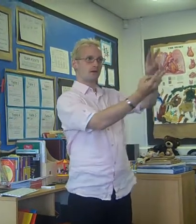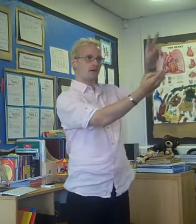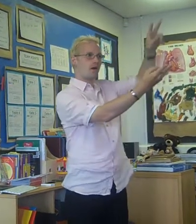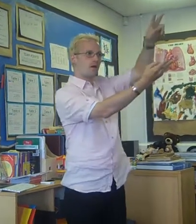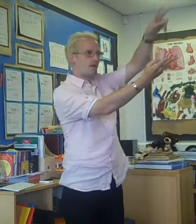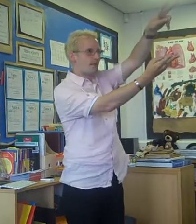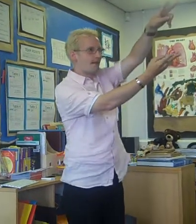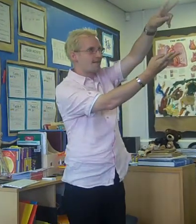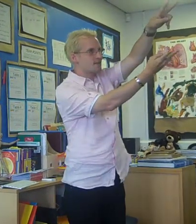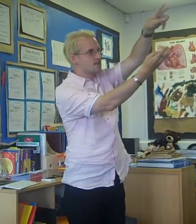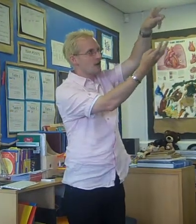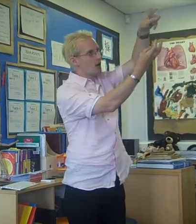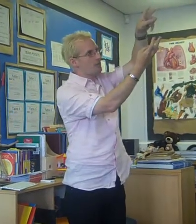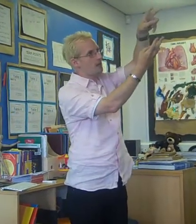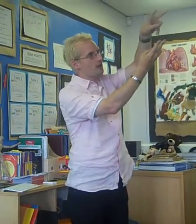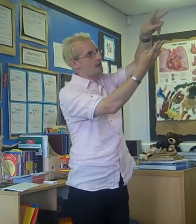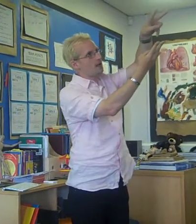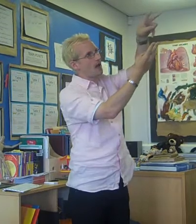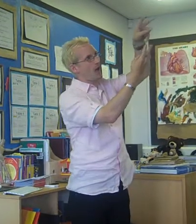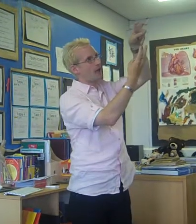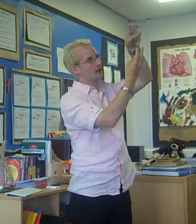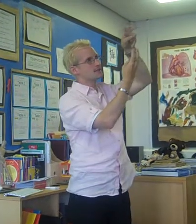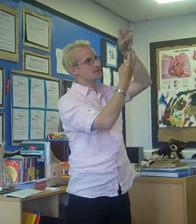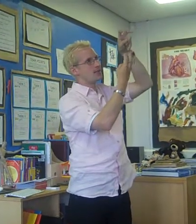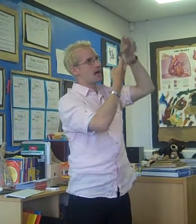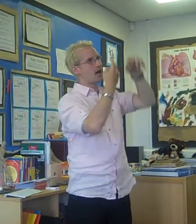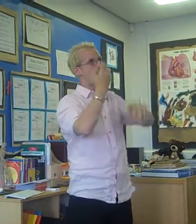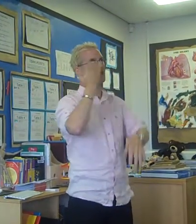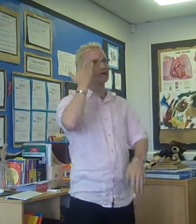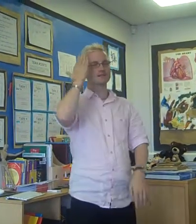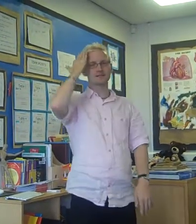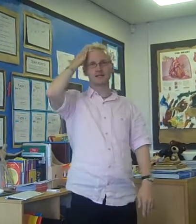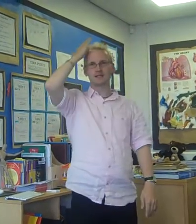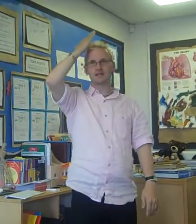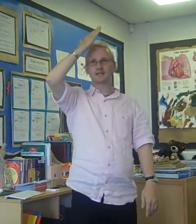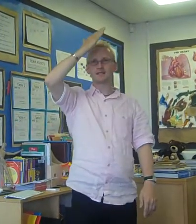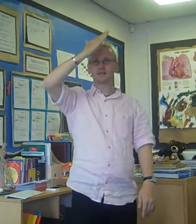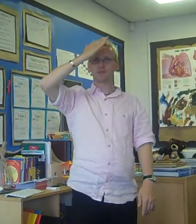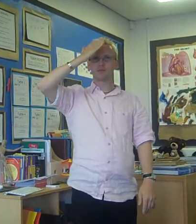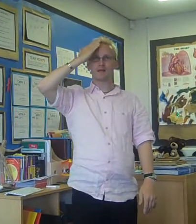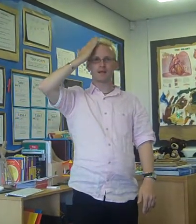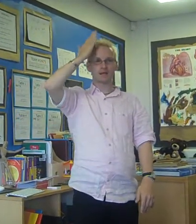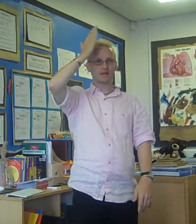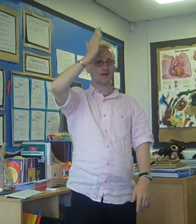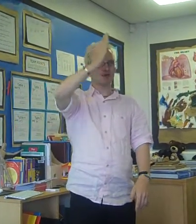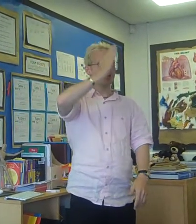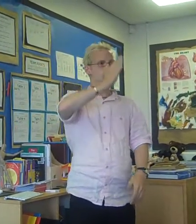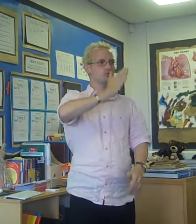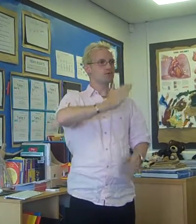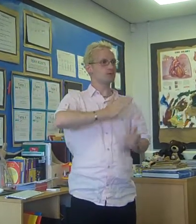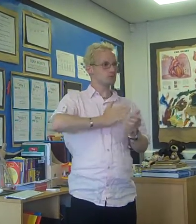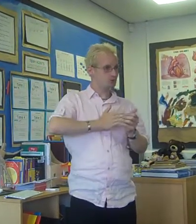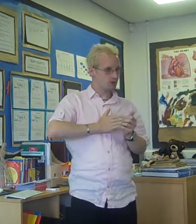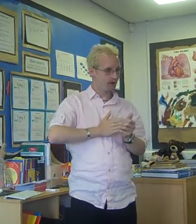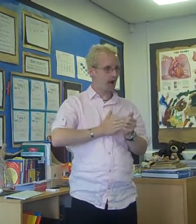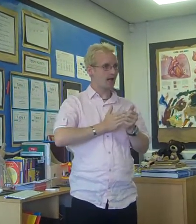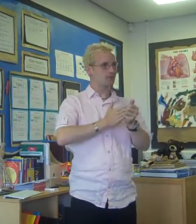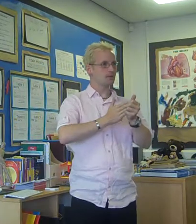There is something I can sense, deep within a dream to guide